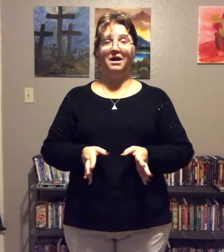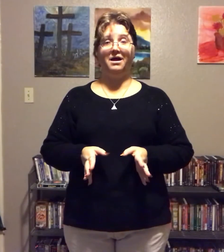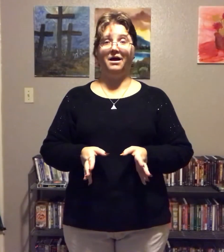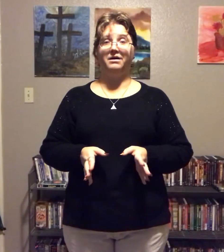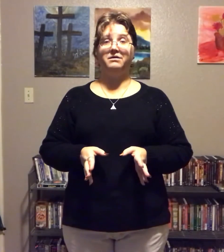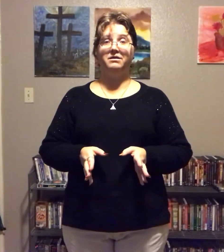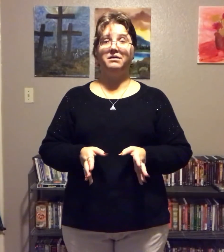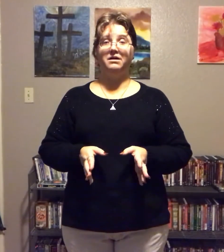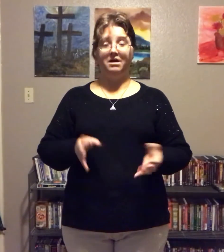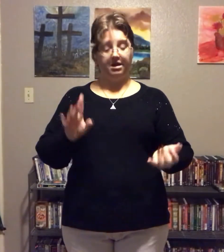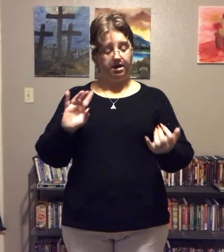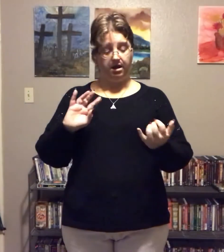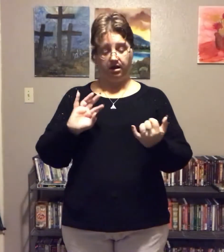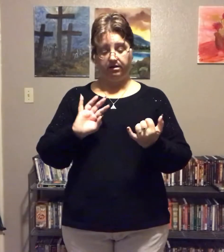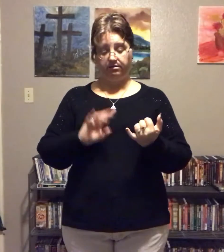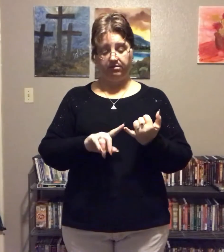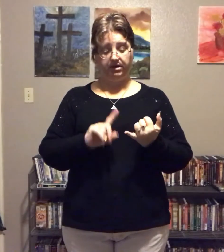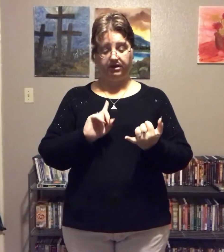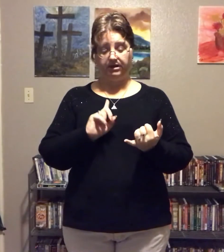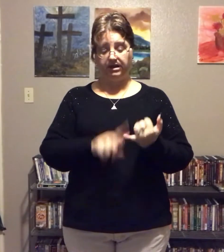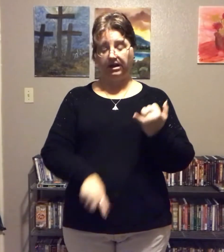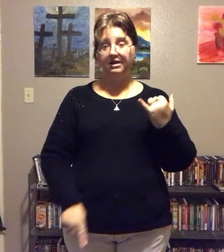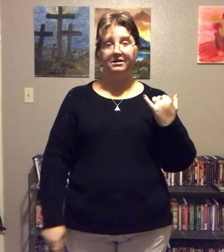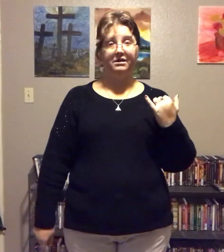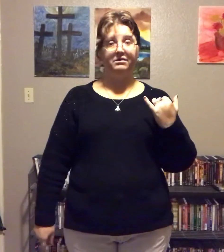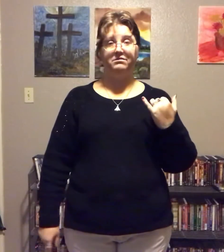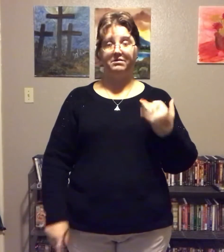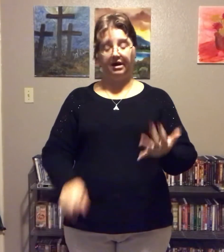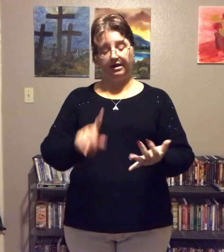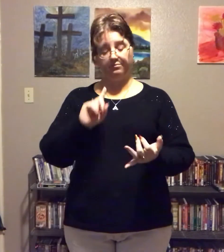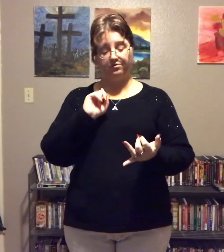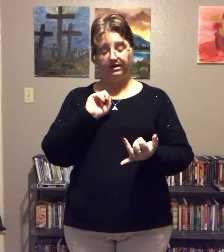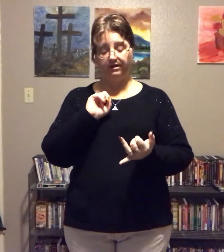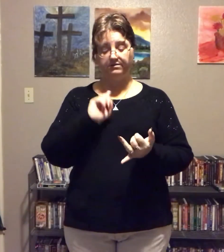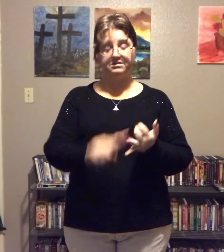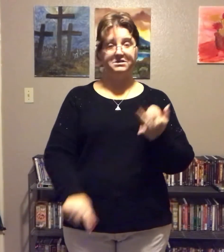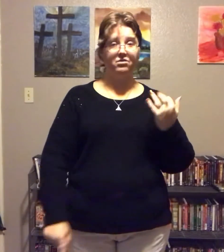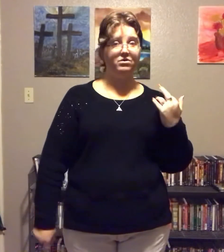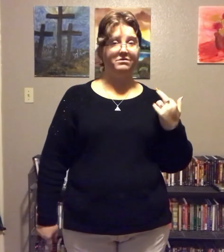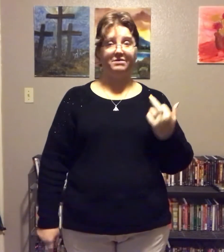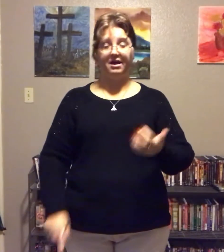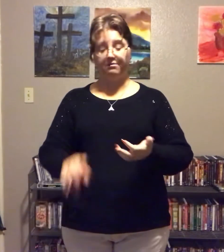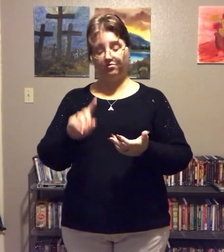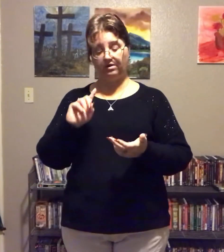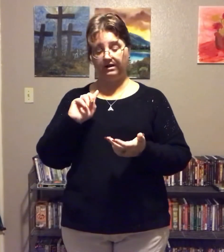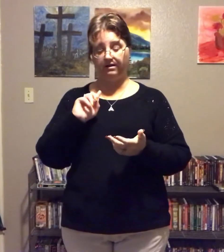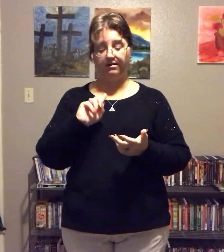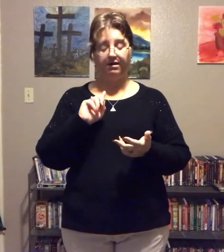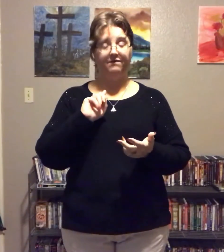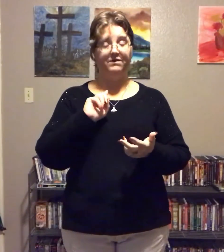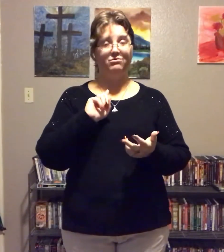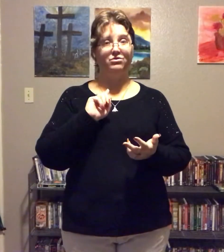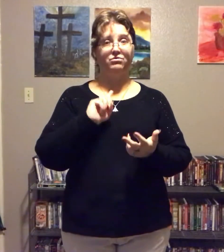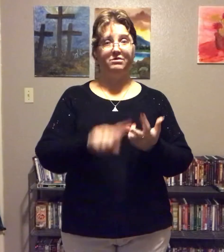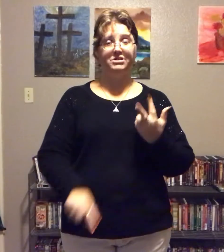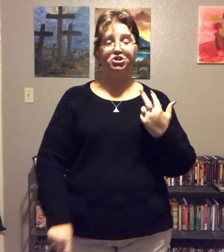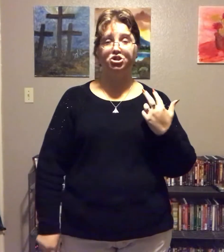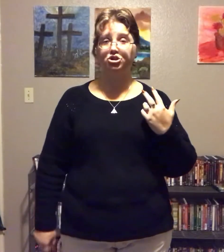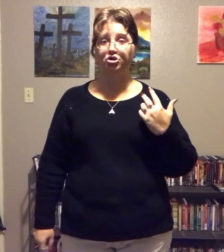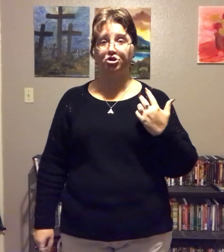like. I am eating candies. I am drinking sodas. I am drinking coffee with cream and sugar.